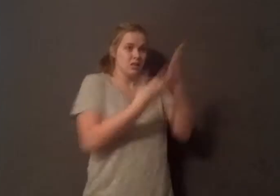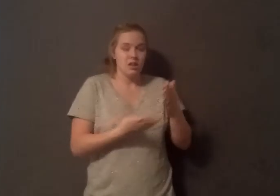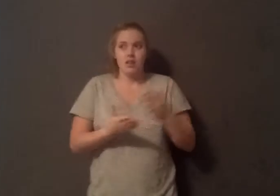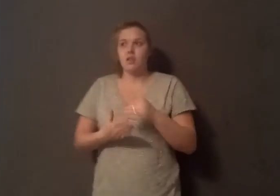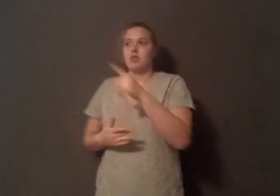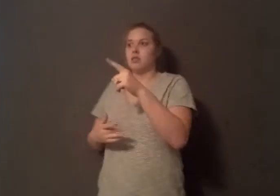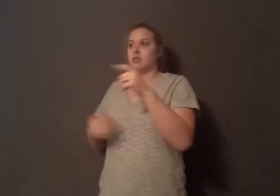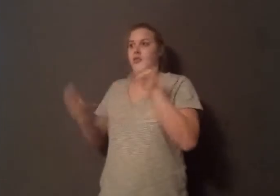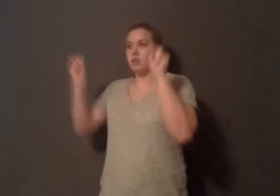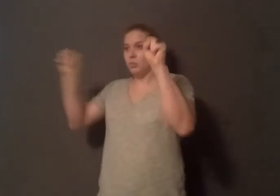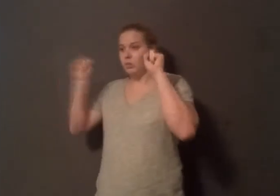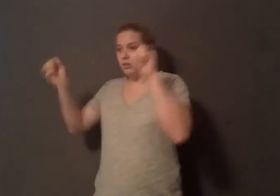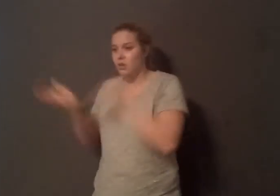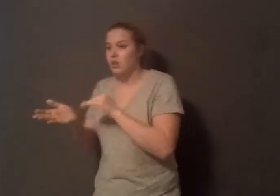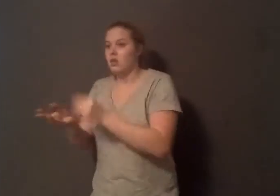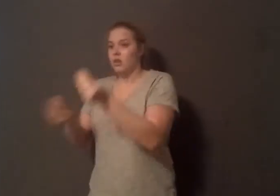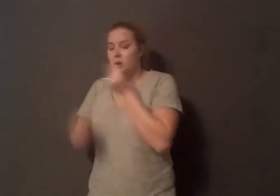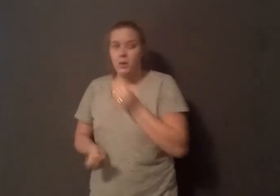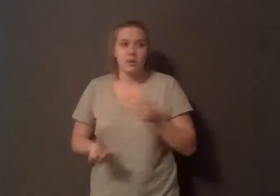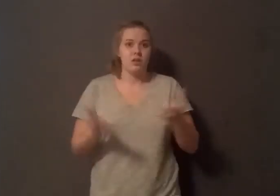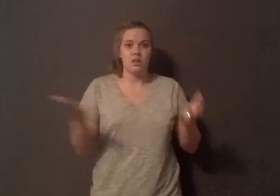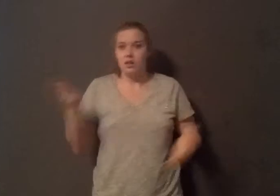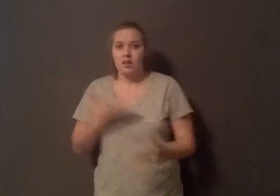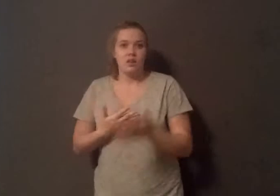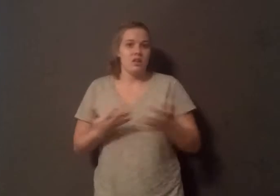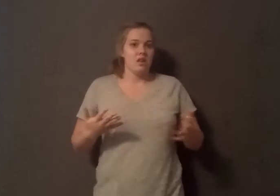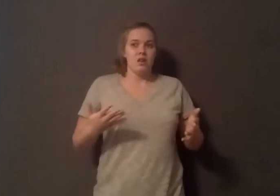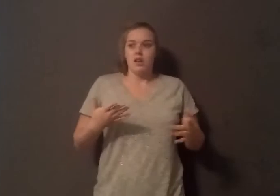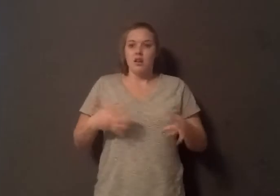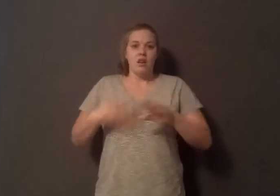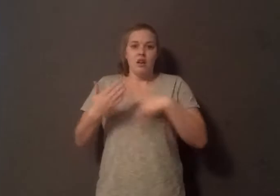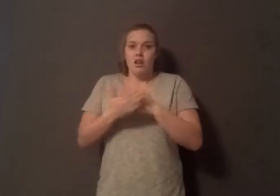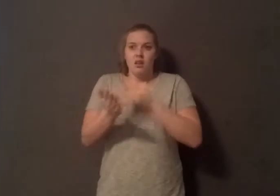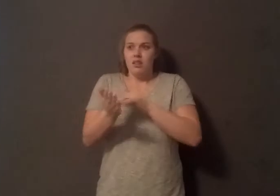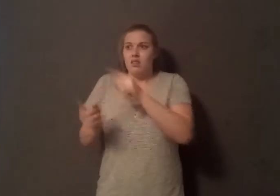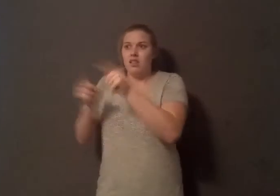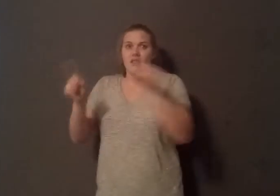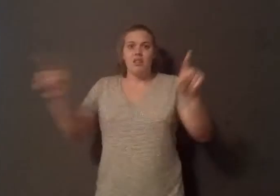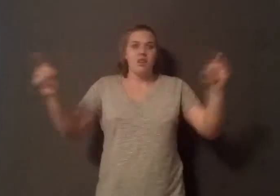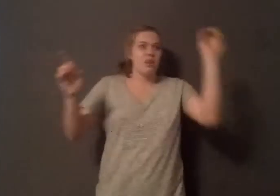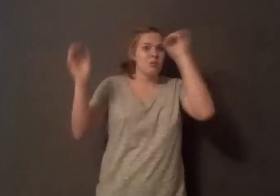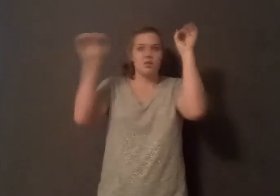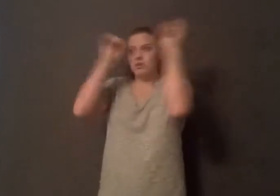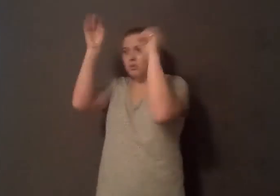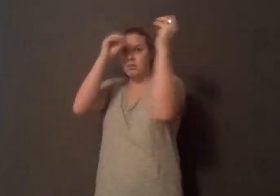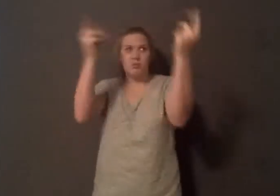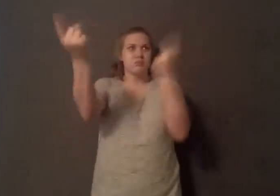says, take this, and the endocrinologist says, take that. Then your general practitioner doctor says, you don't know what's going on